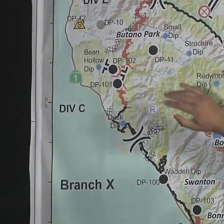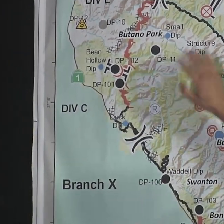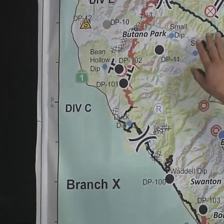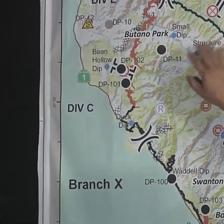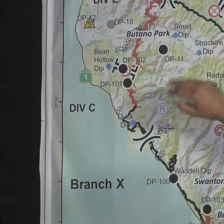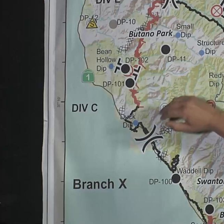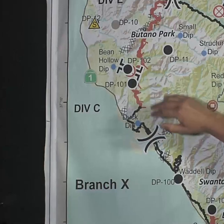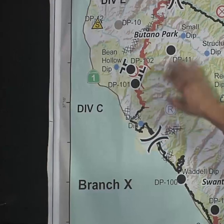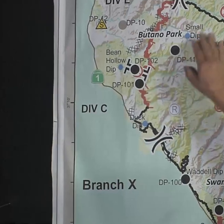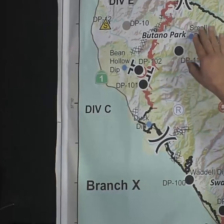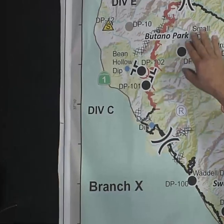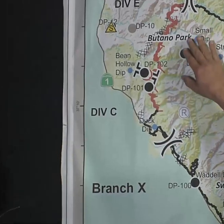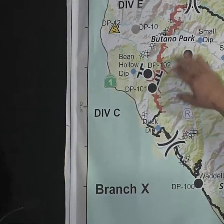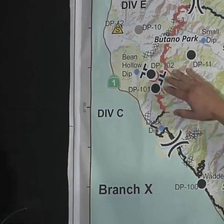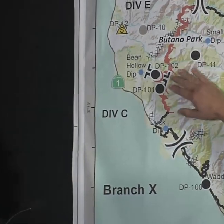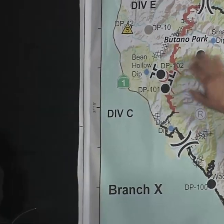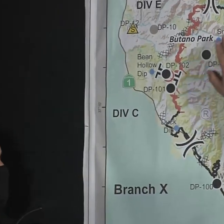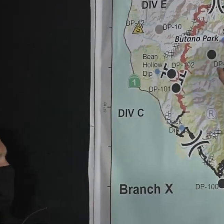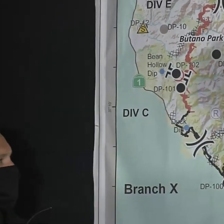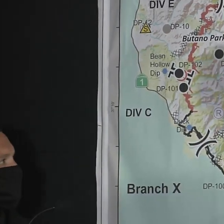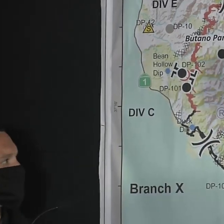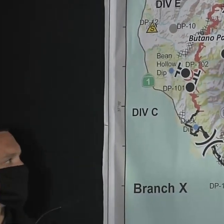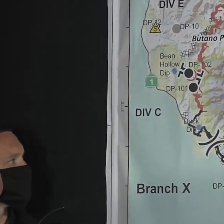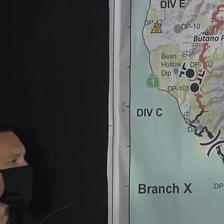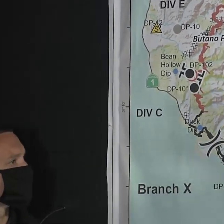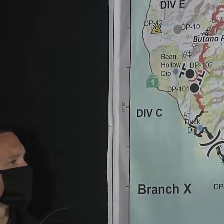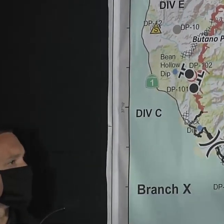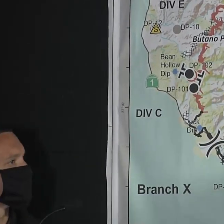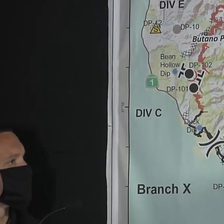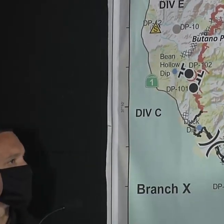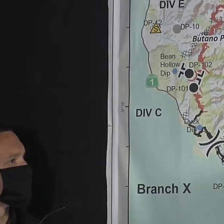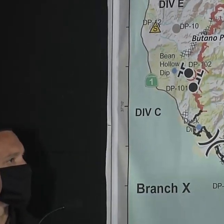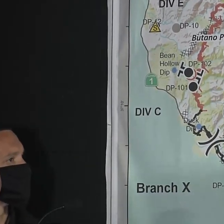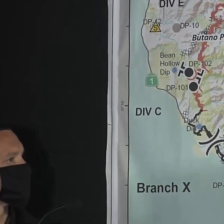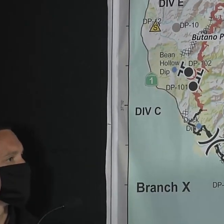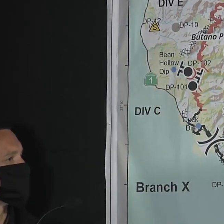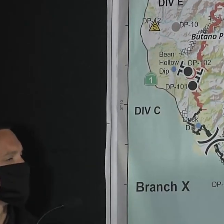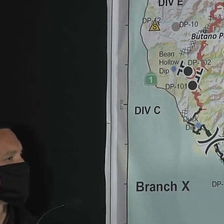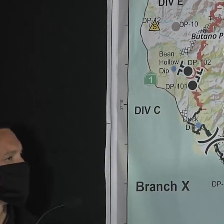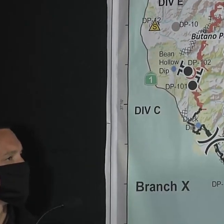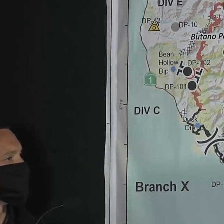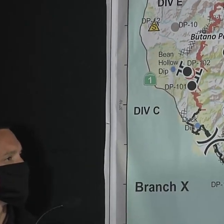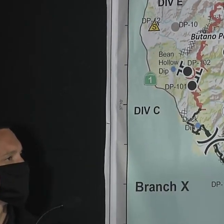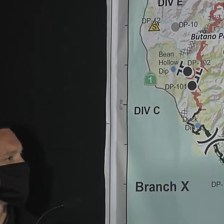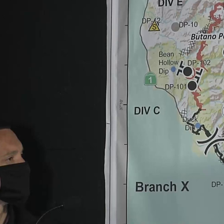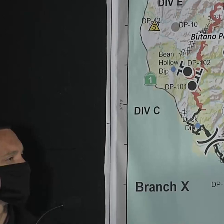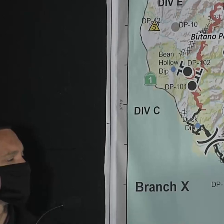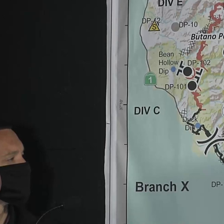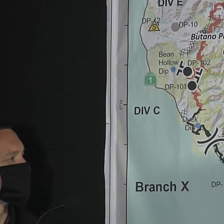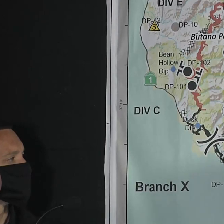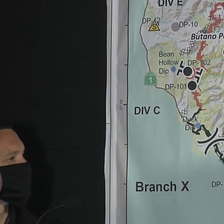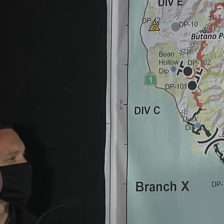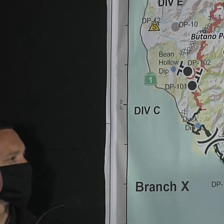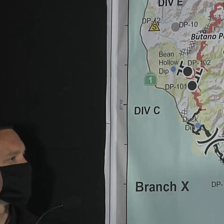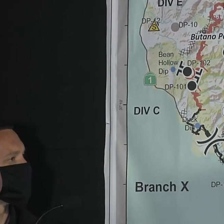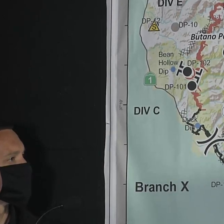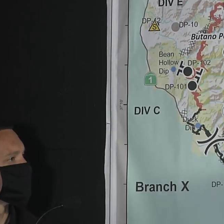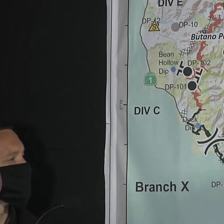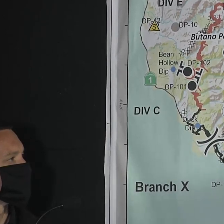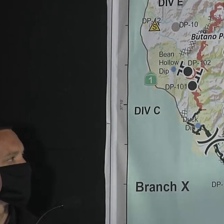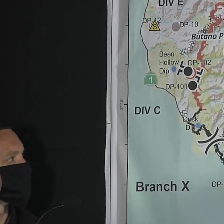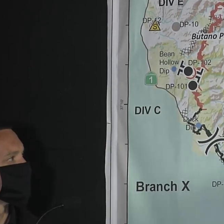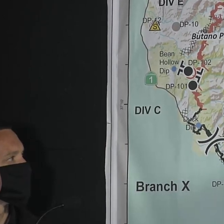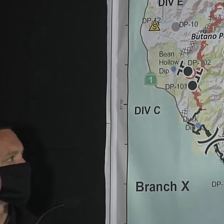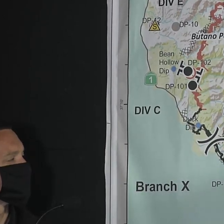going to hold and that's going to maintain. Around Bhatana Park, again, the fire is just slowly creeping down towards our control line where we could best take